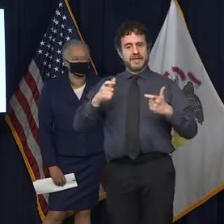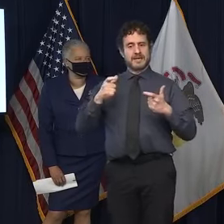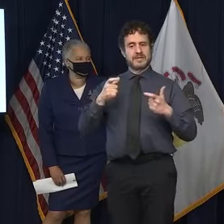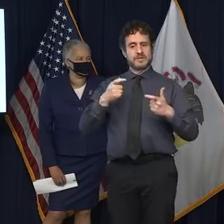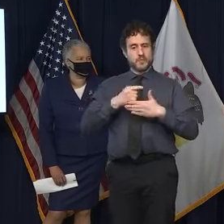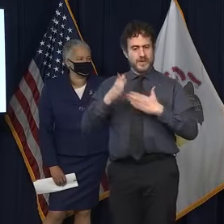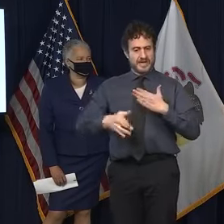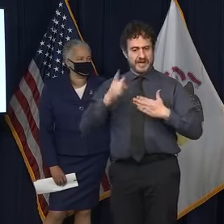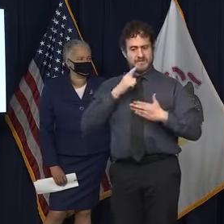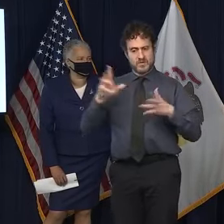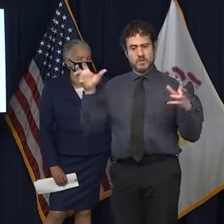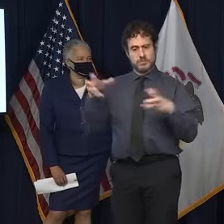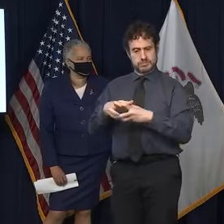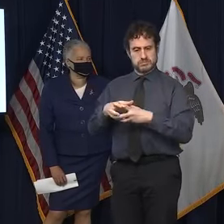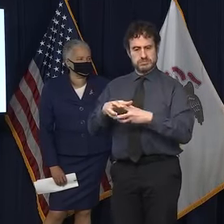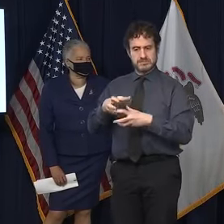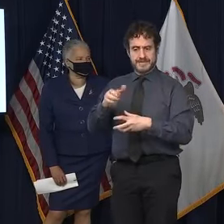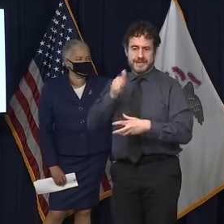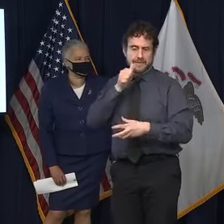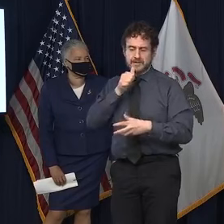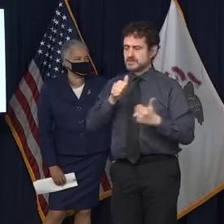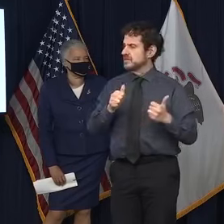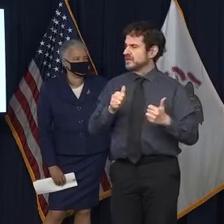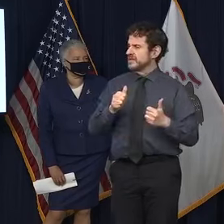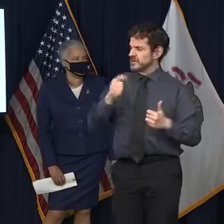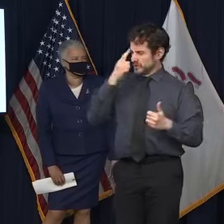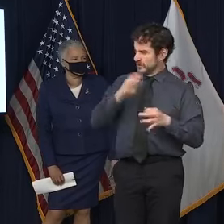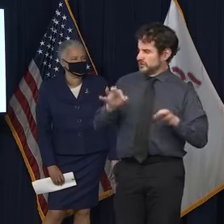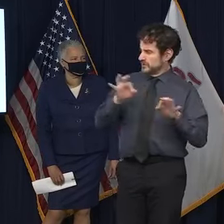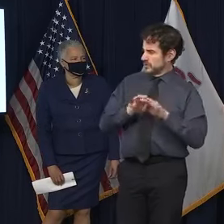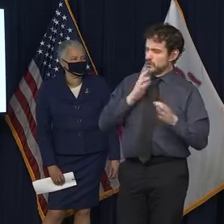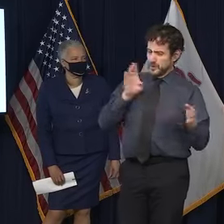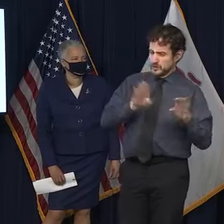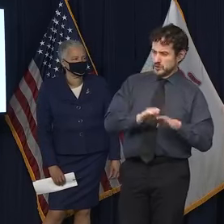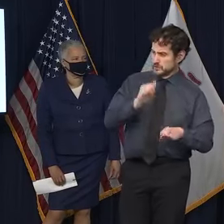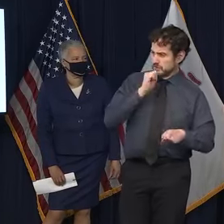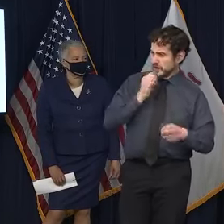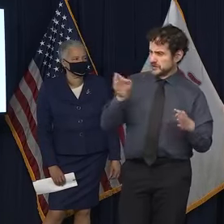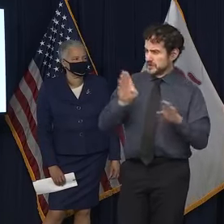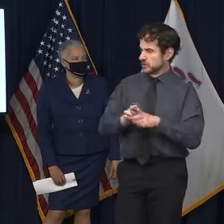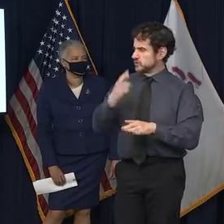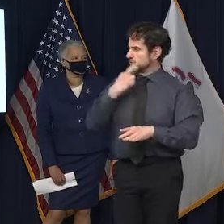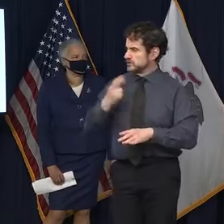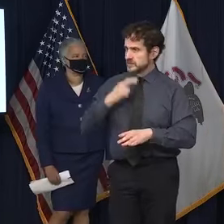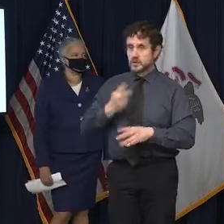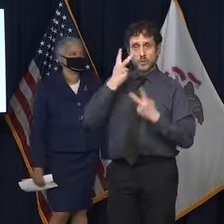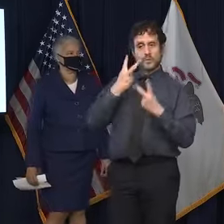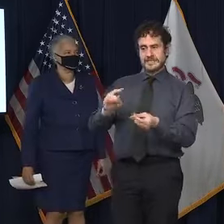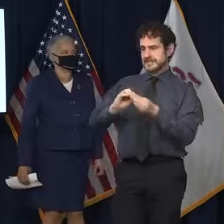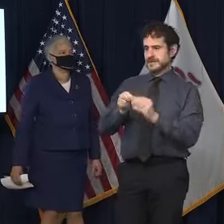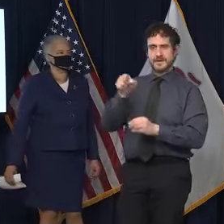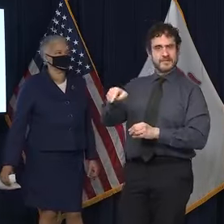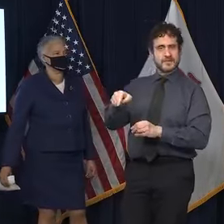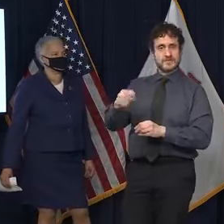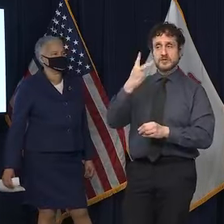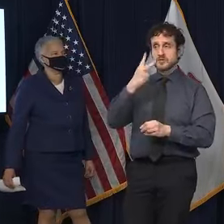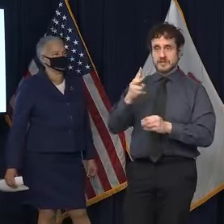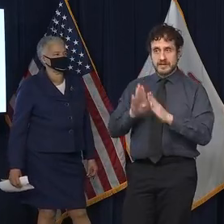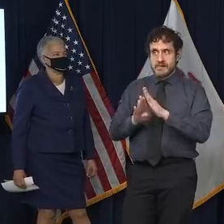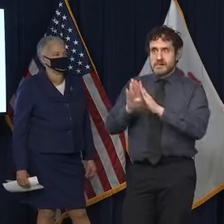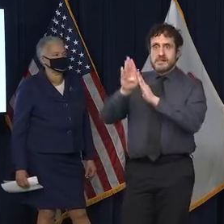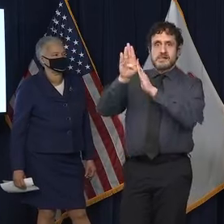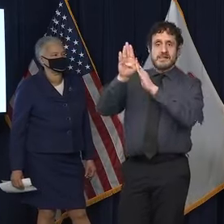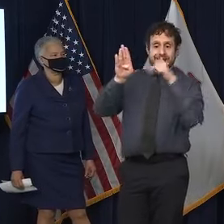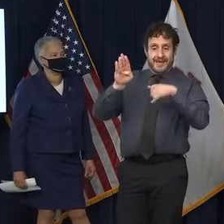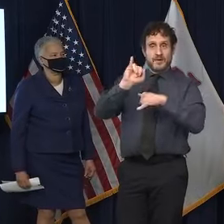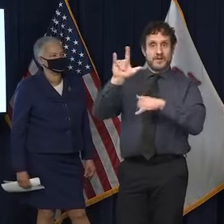How important was it that we closed bars and restaurants to indoor service? Well, are you looking at the numbers? Did you see where the peaks went to